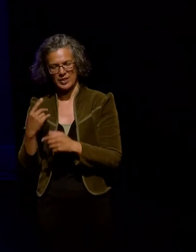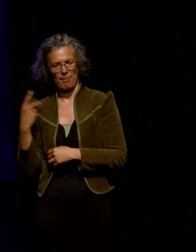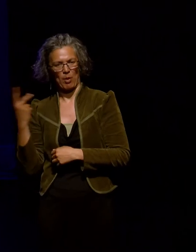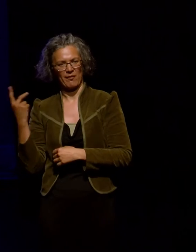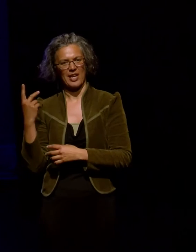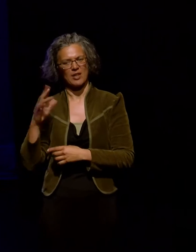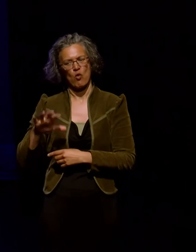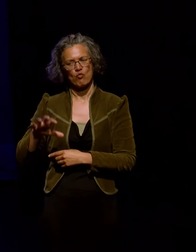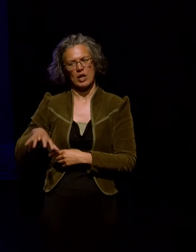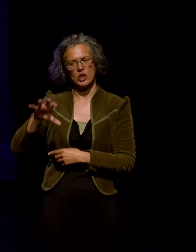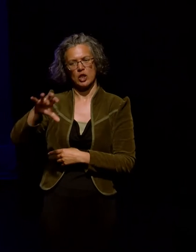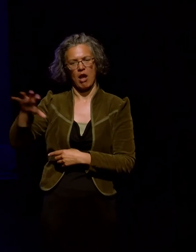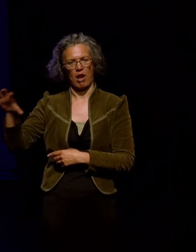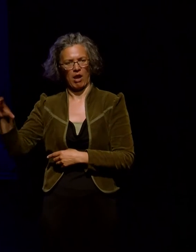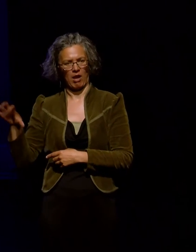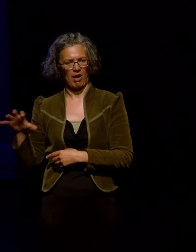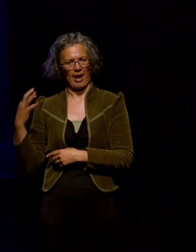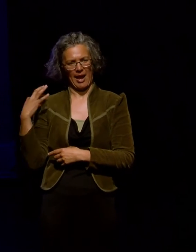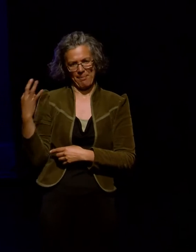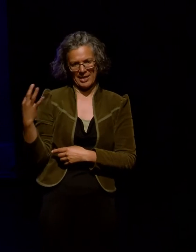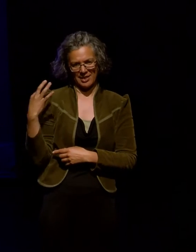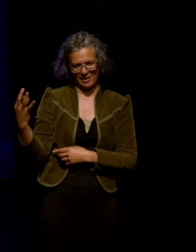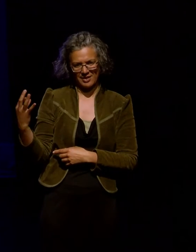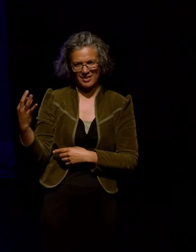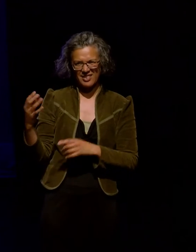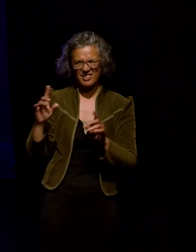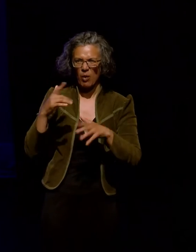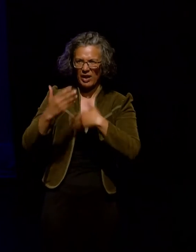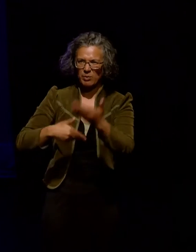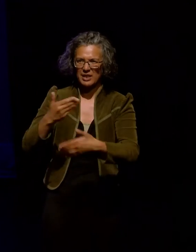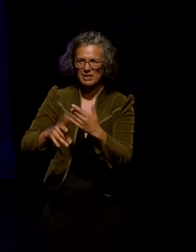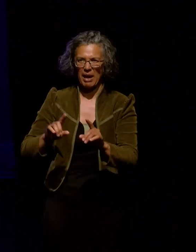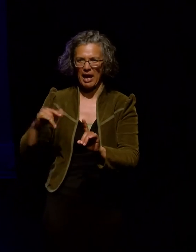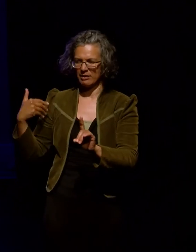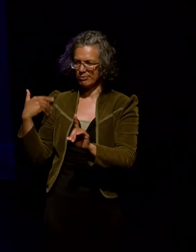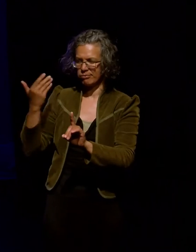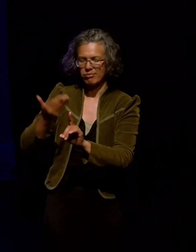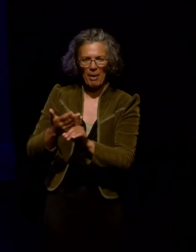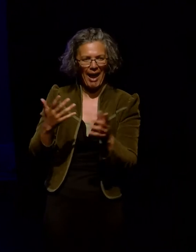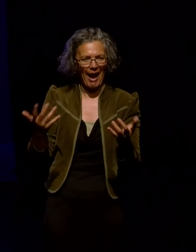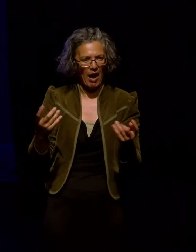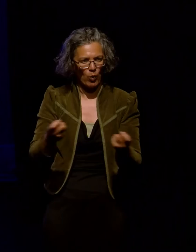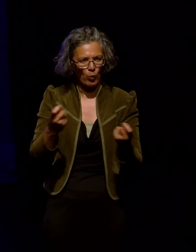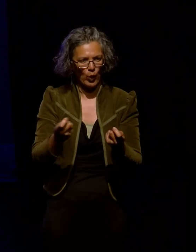Digital Forum and today we just want to give you an overview of how NDF has been working in the regions.